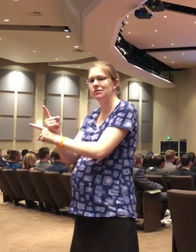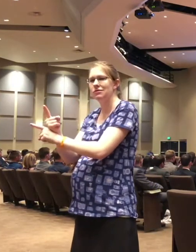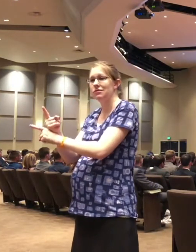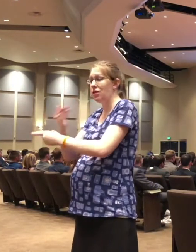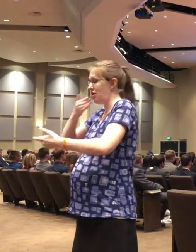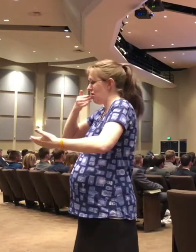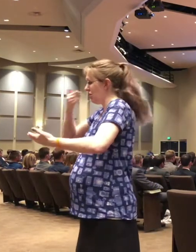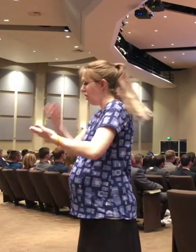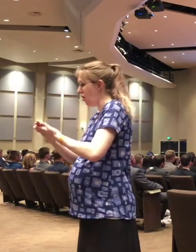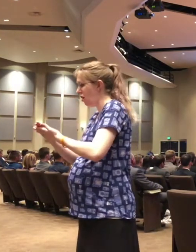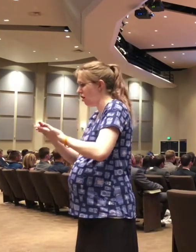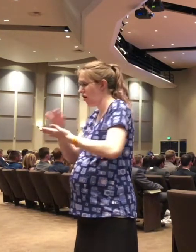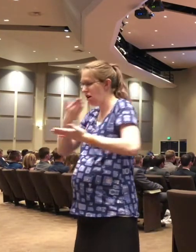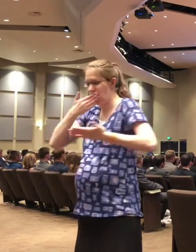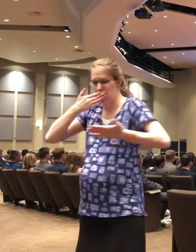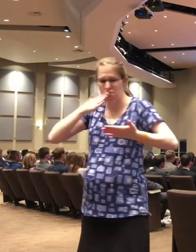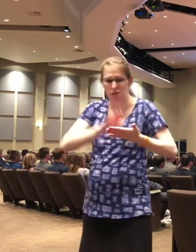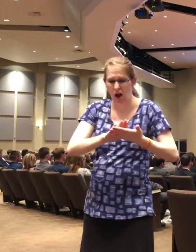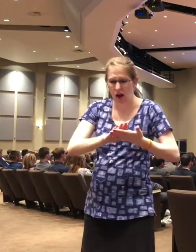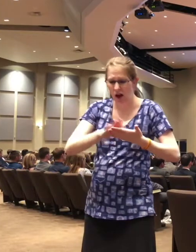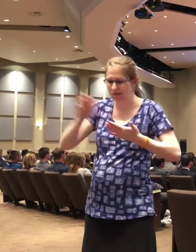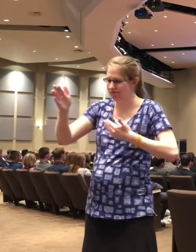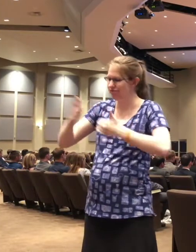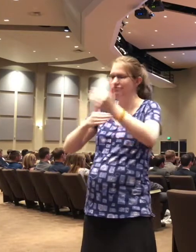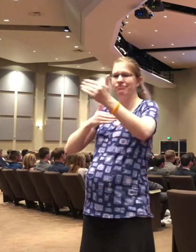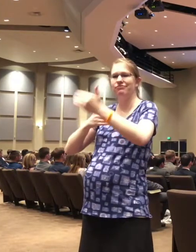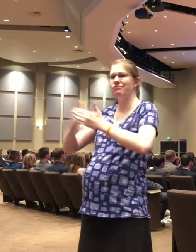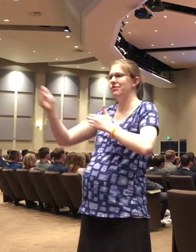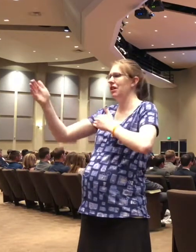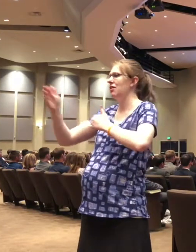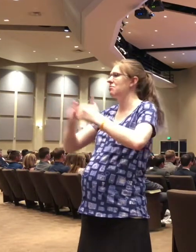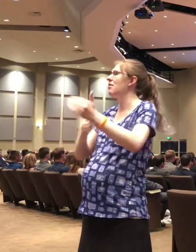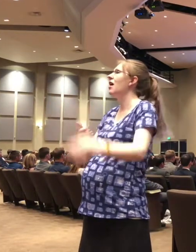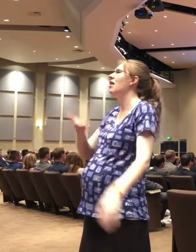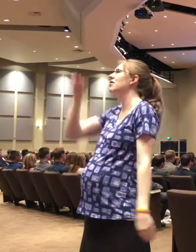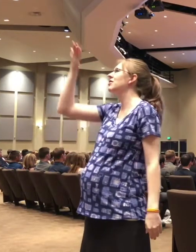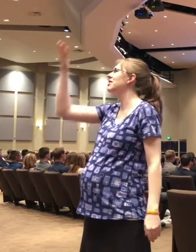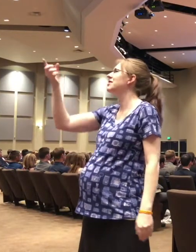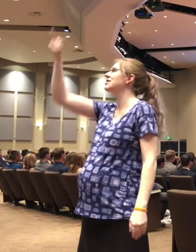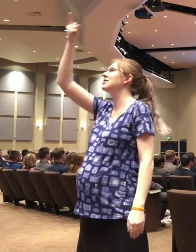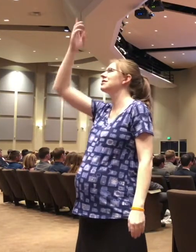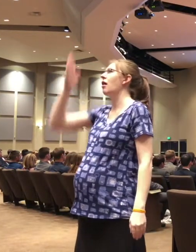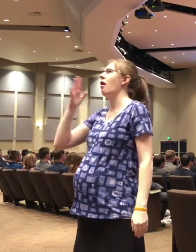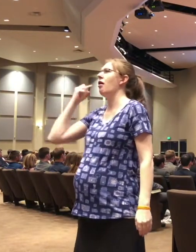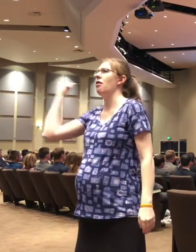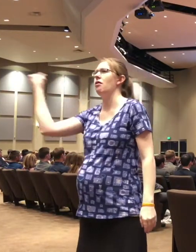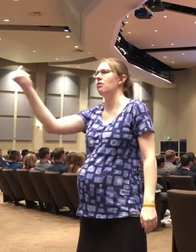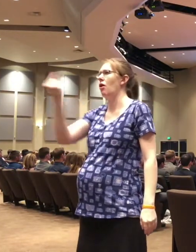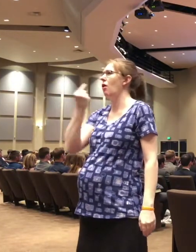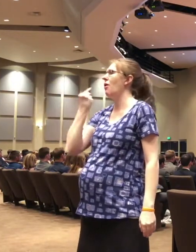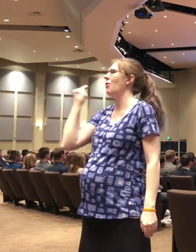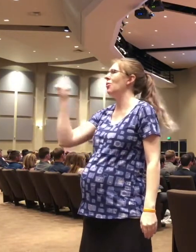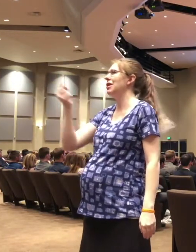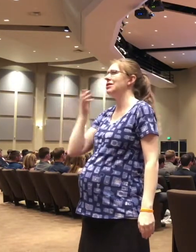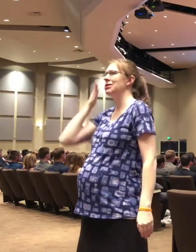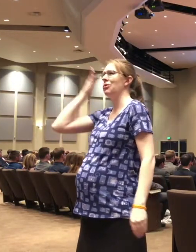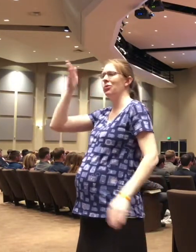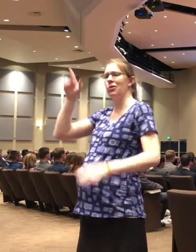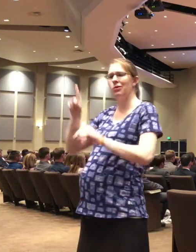in the bad times. The God of the day is still God